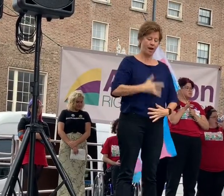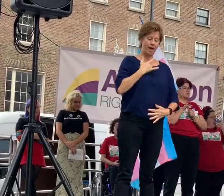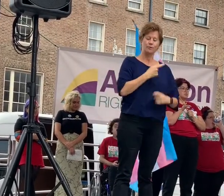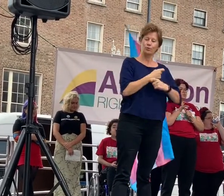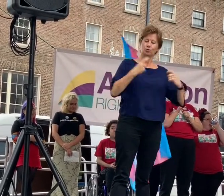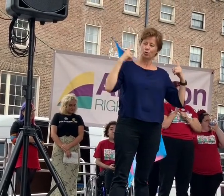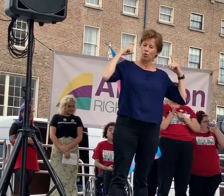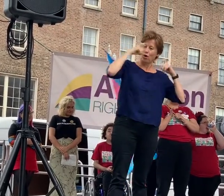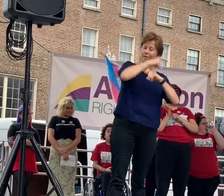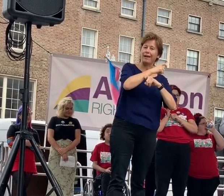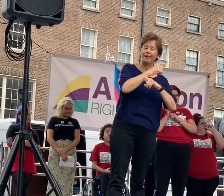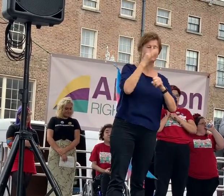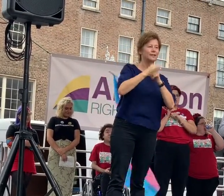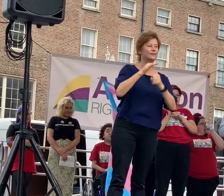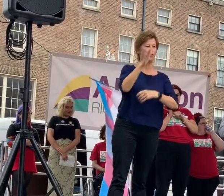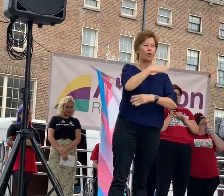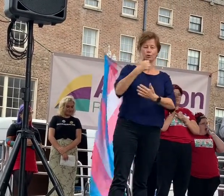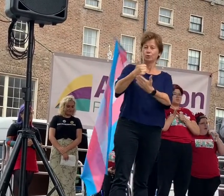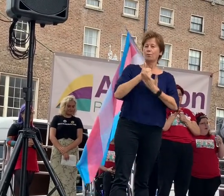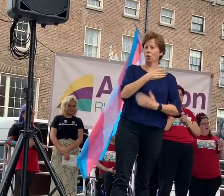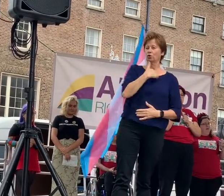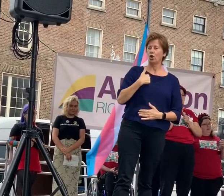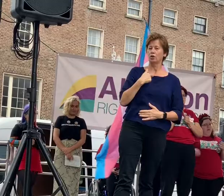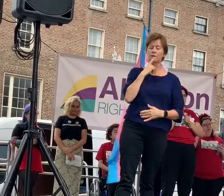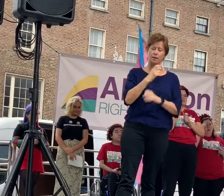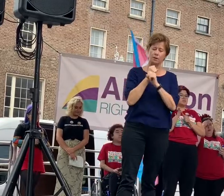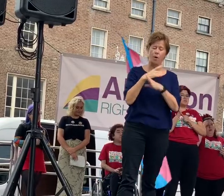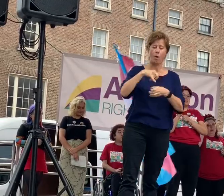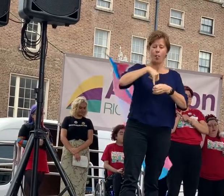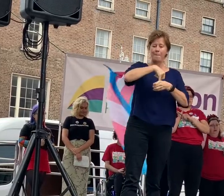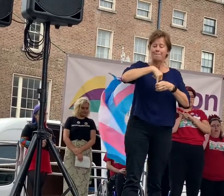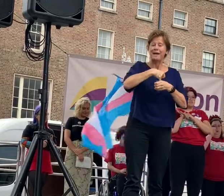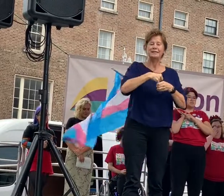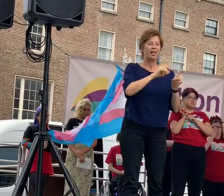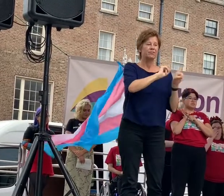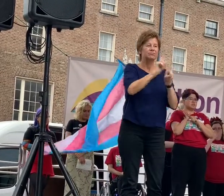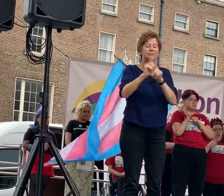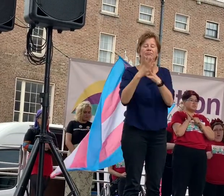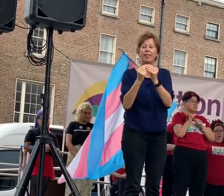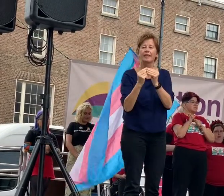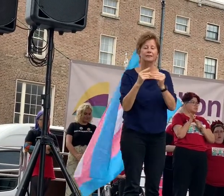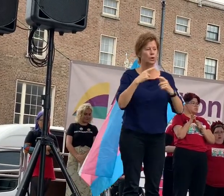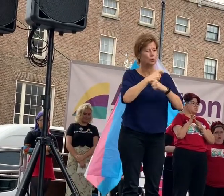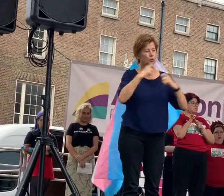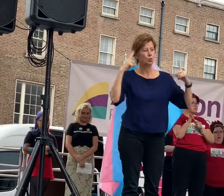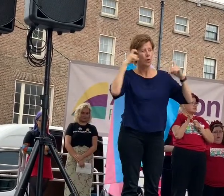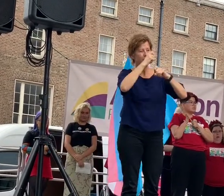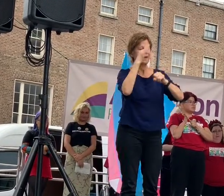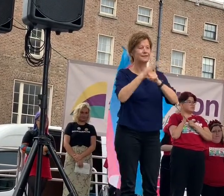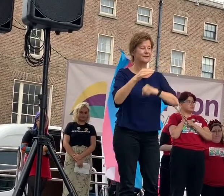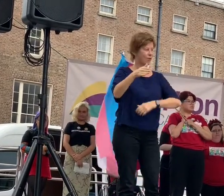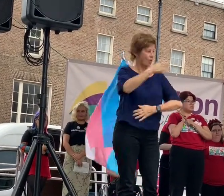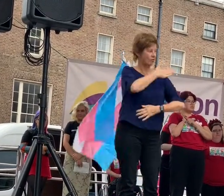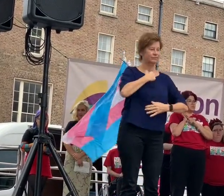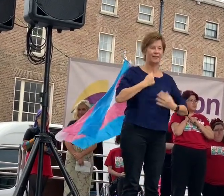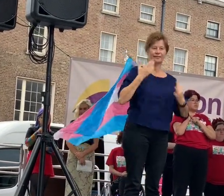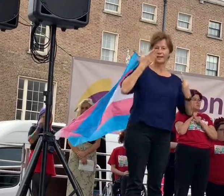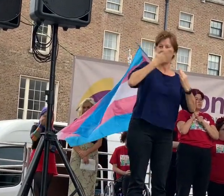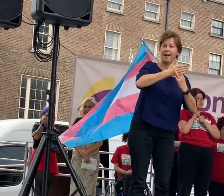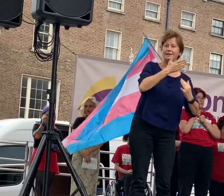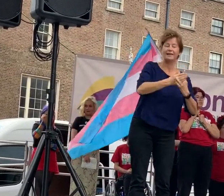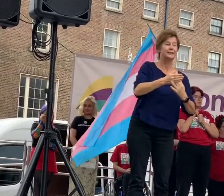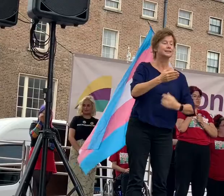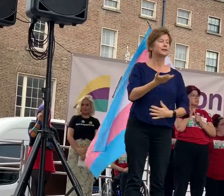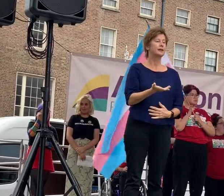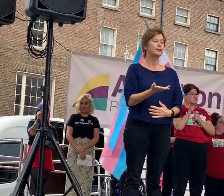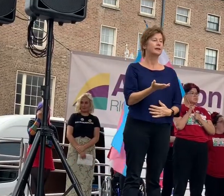issue for trans people. To access medical transition, we go through an 18-month waiting list to access a service that does not